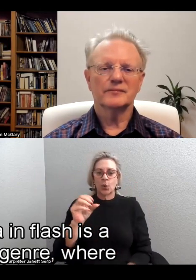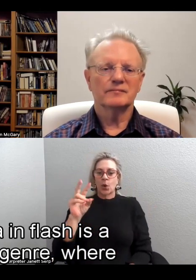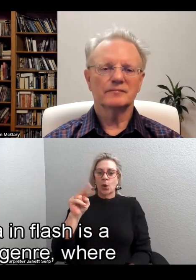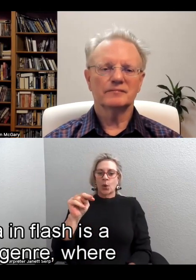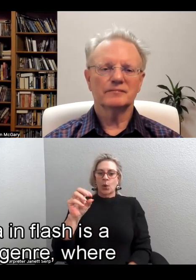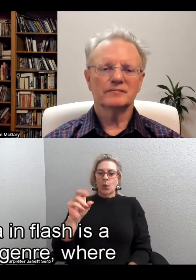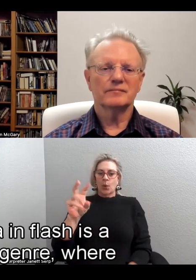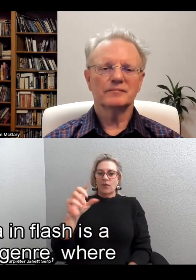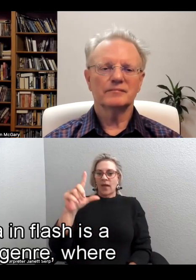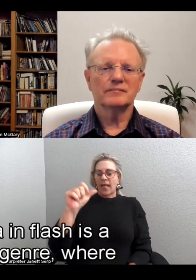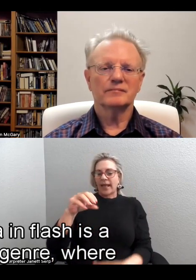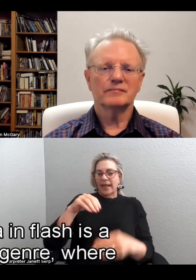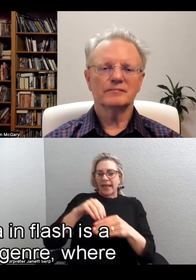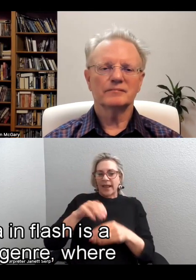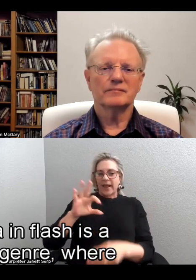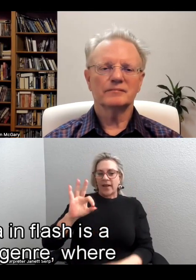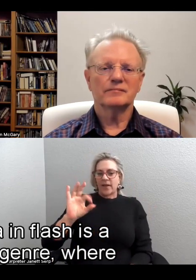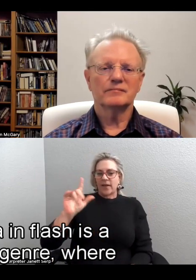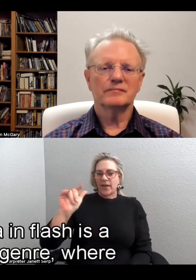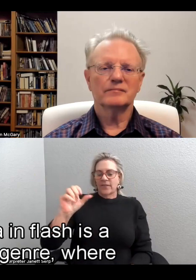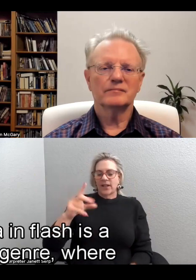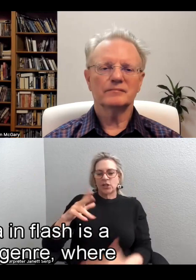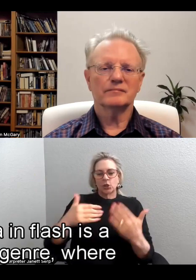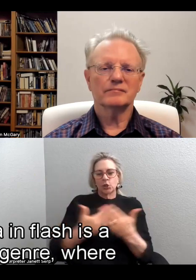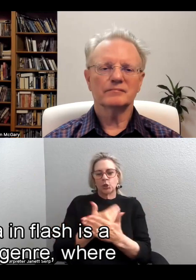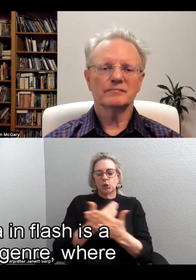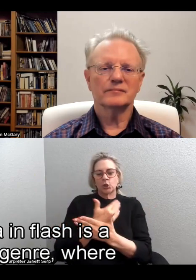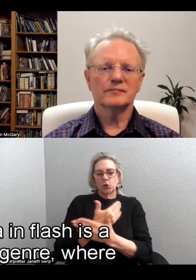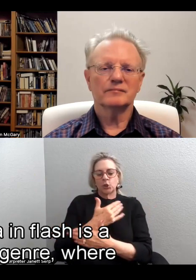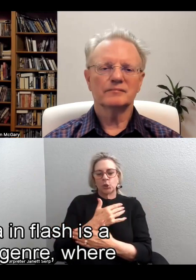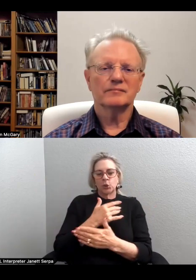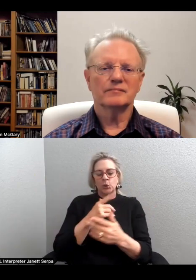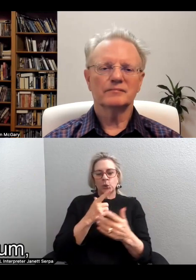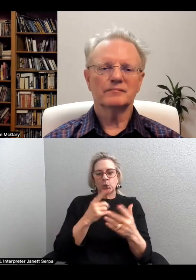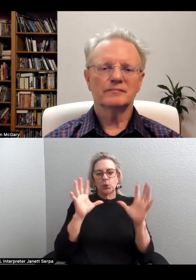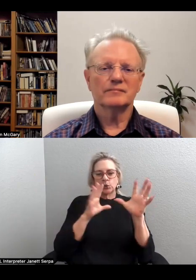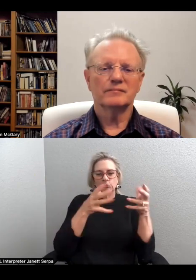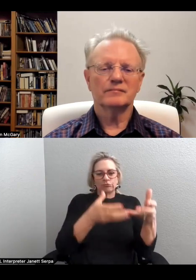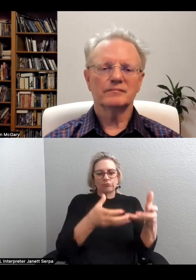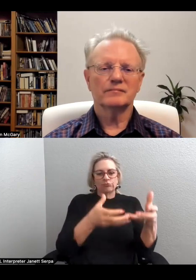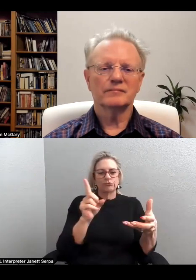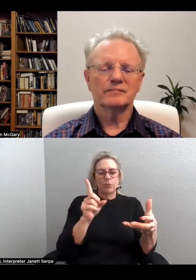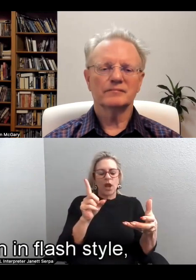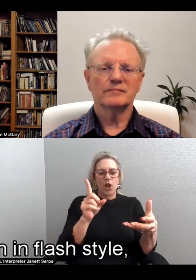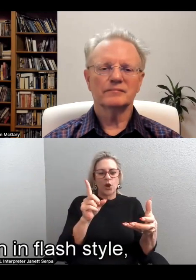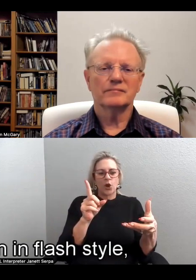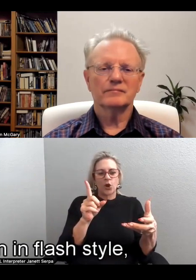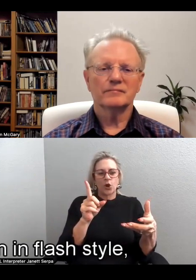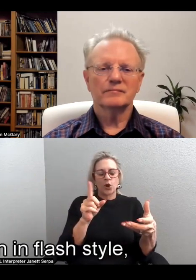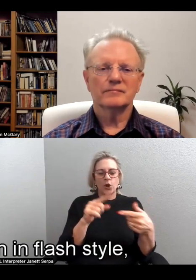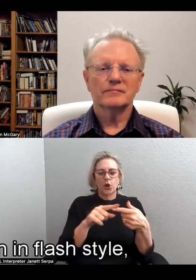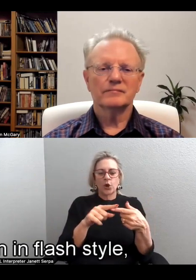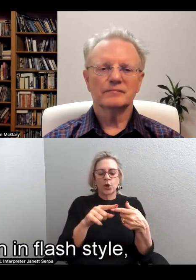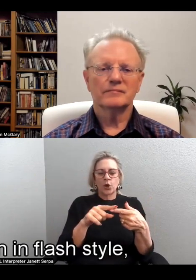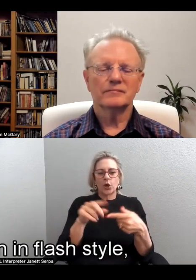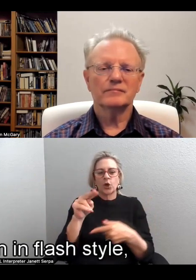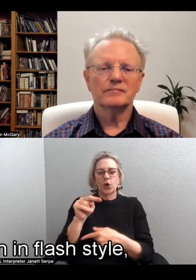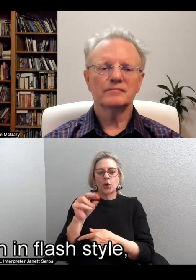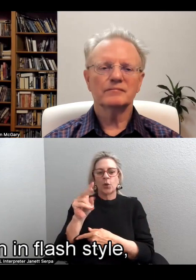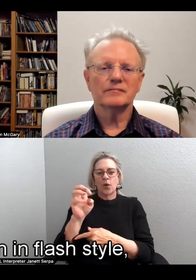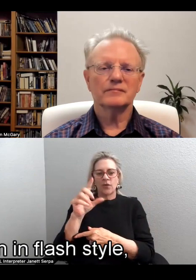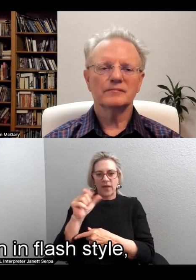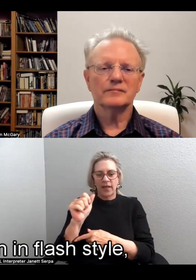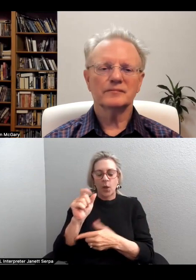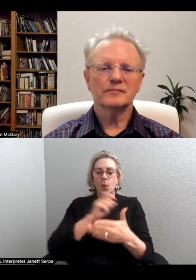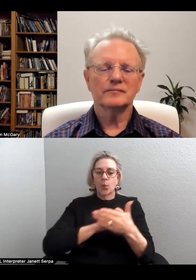is a relatively new genre where the novella is written in